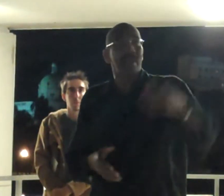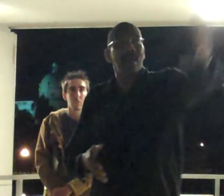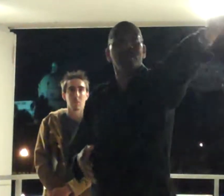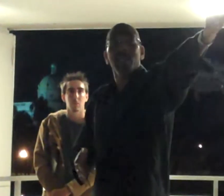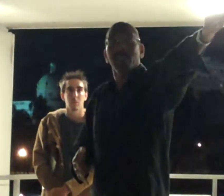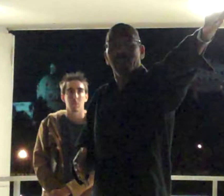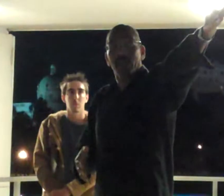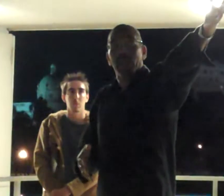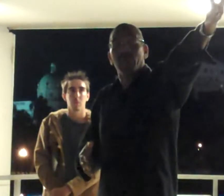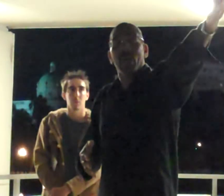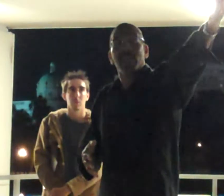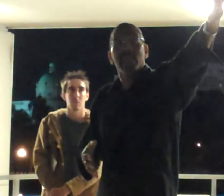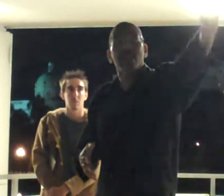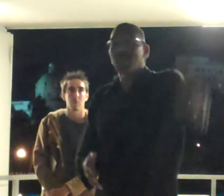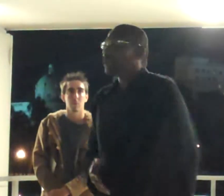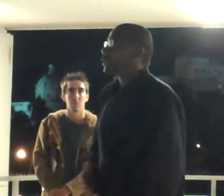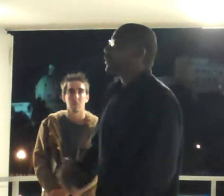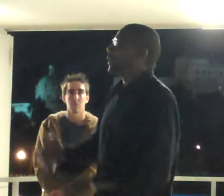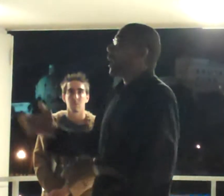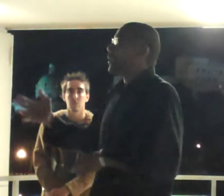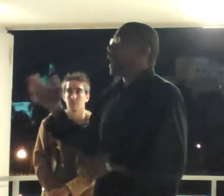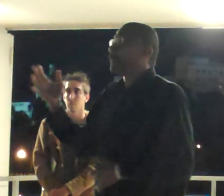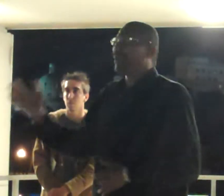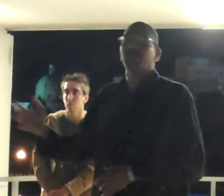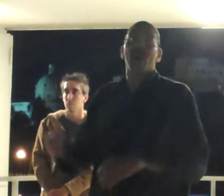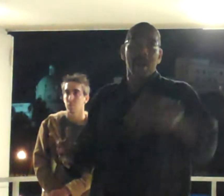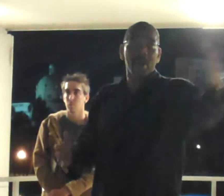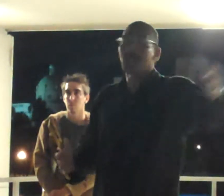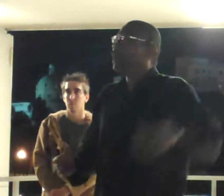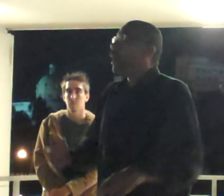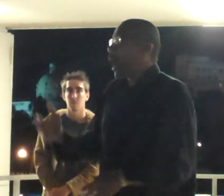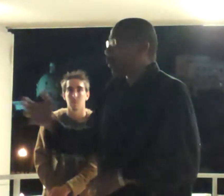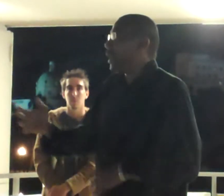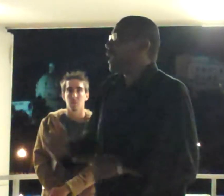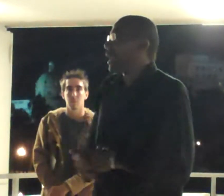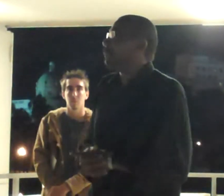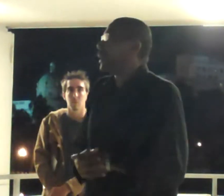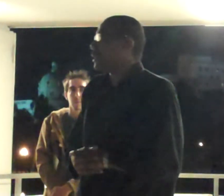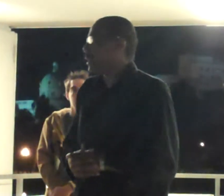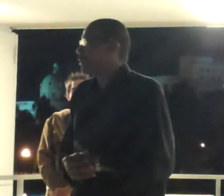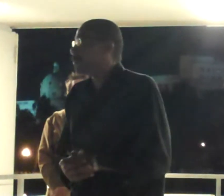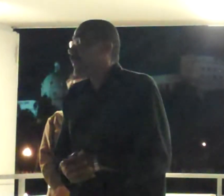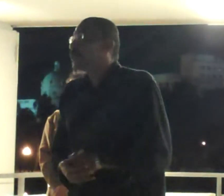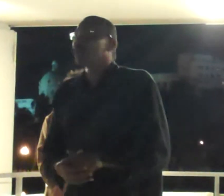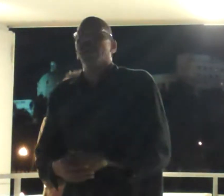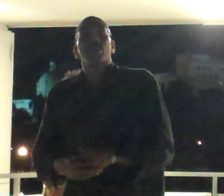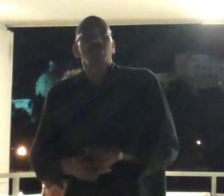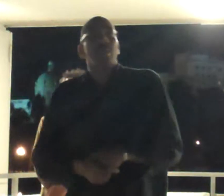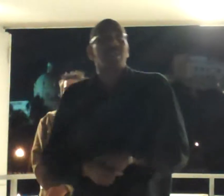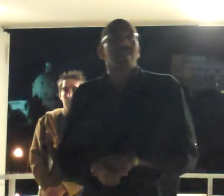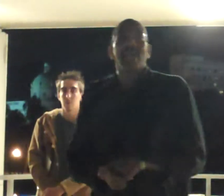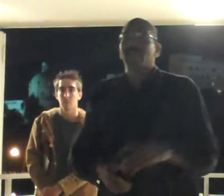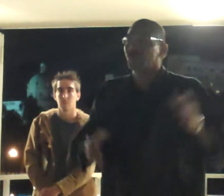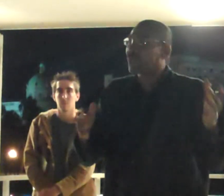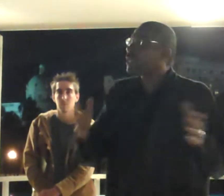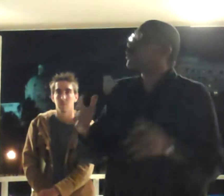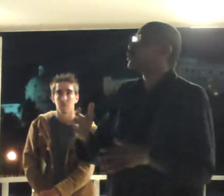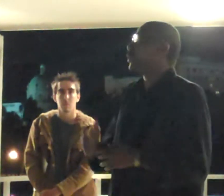down. Young lady right here. Thank if it had not been for her, I would not have been for I just want to say to give you the